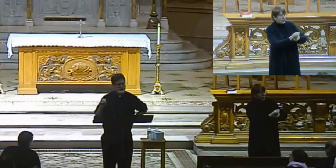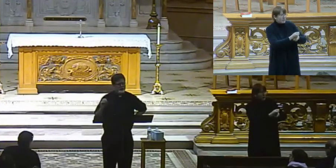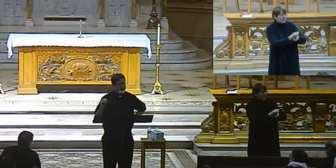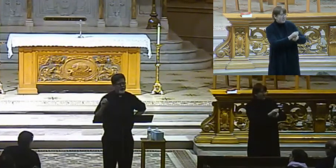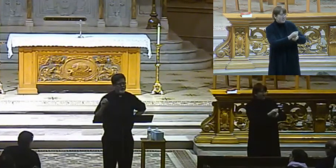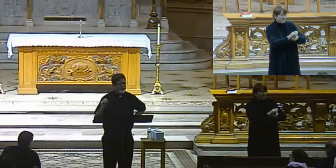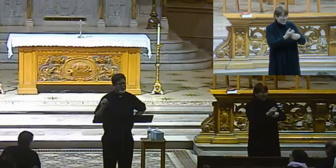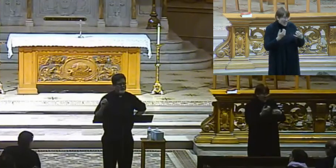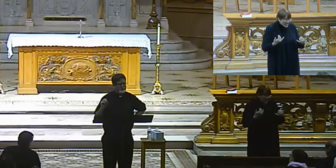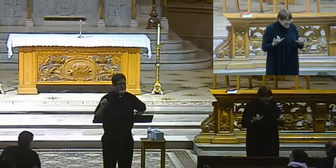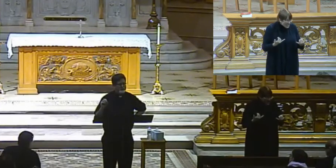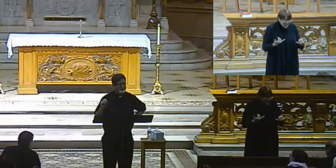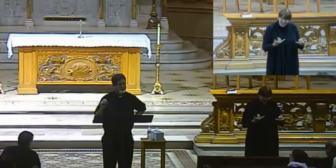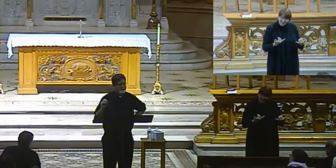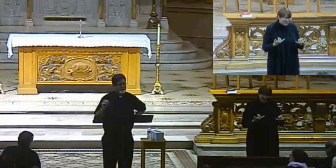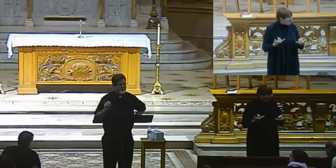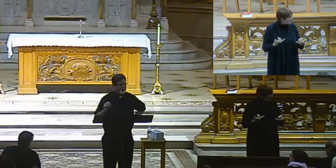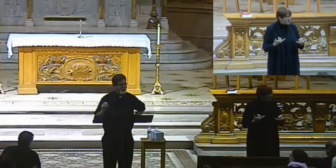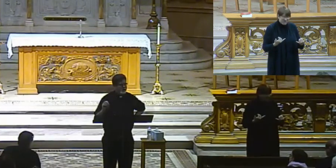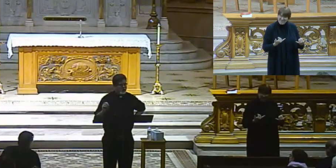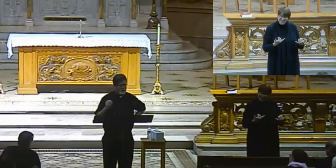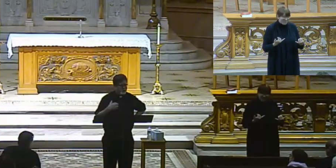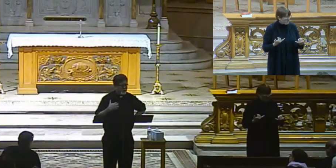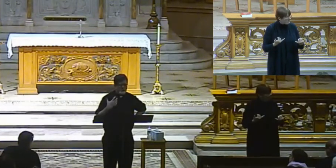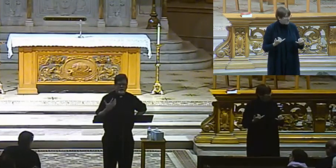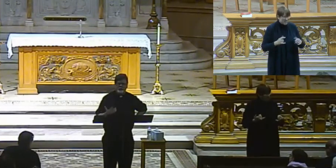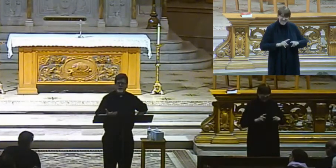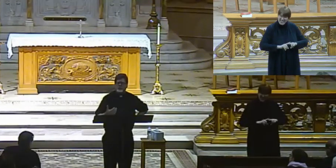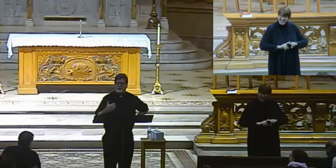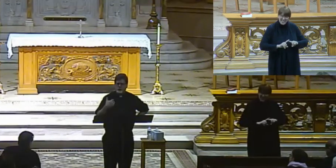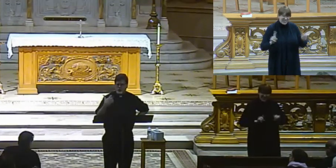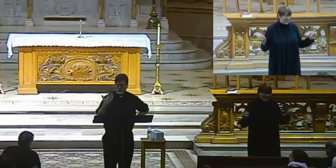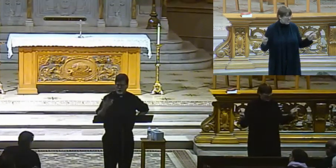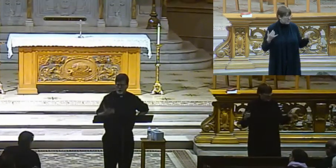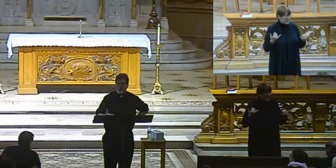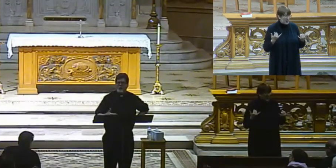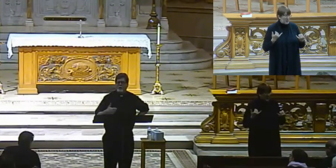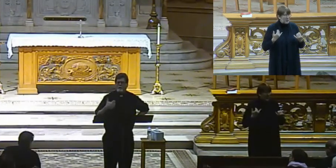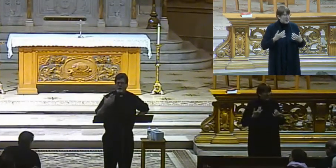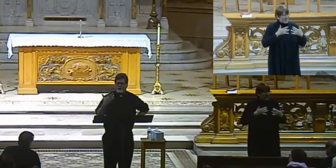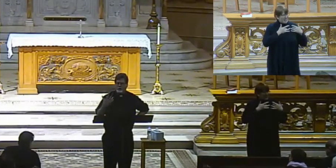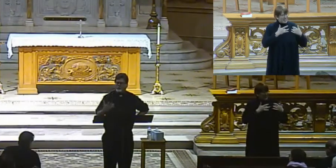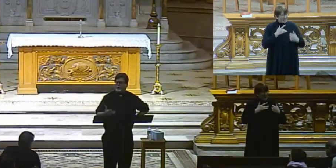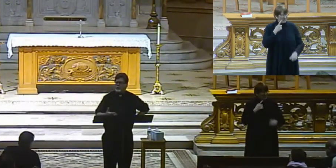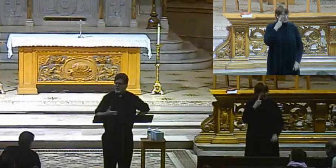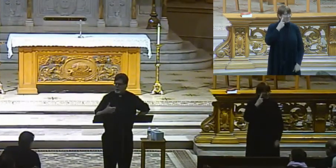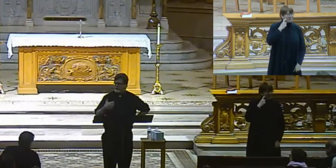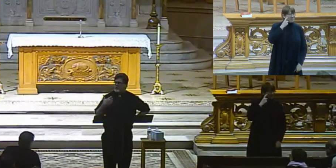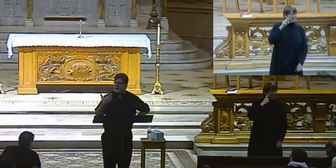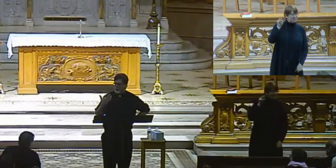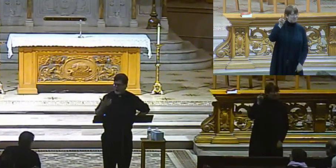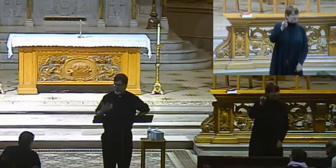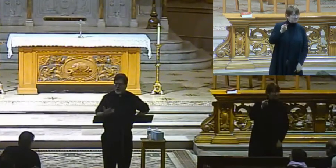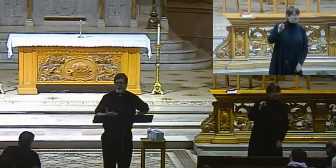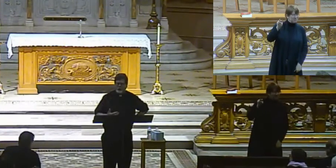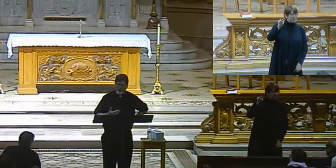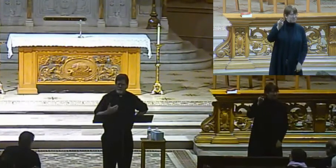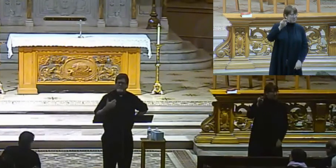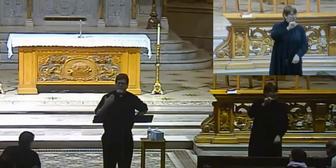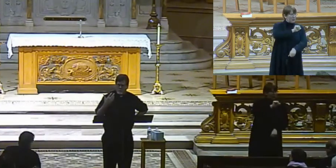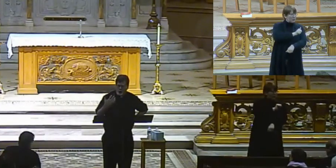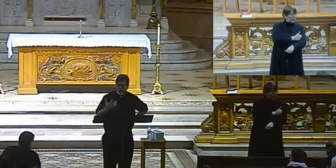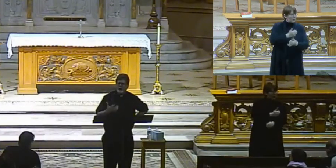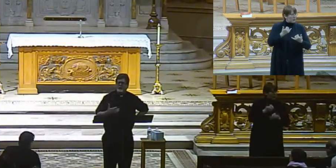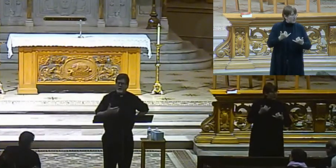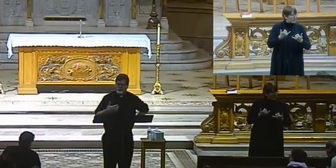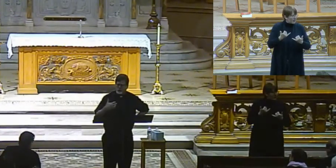Do you do that anymore? Is that the way? No. We are all very suspicious. We are all very suspicious of authority. Well, that